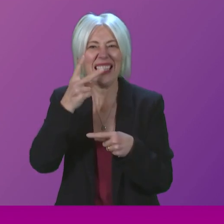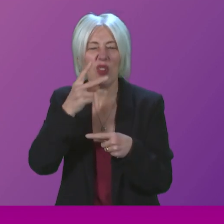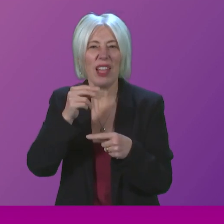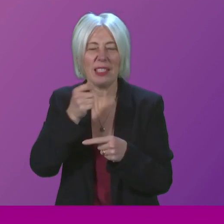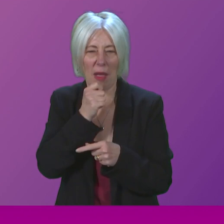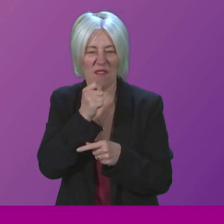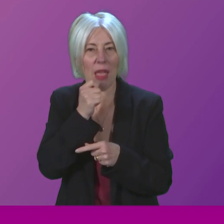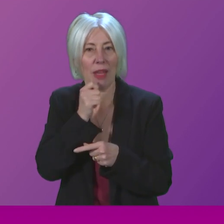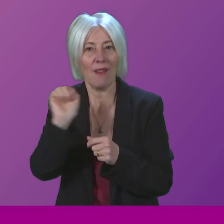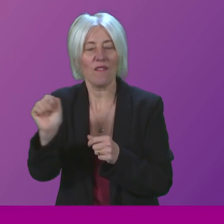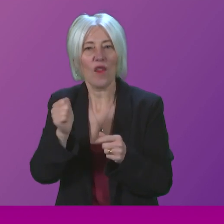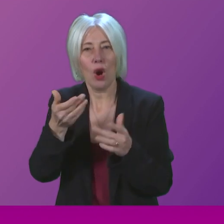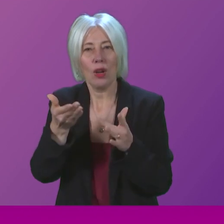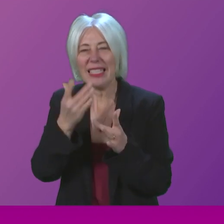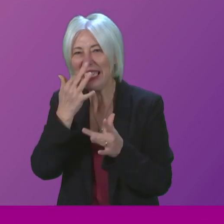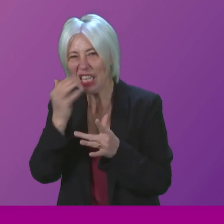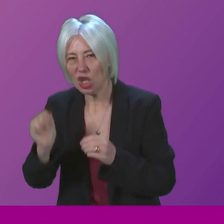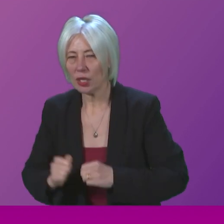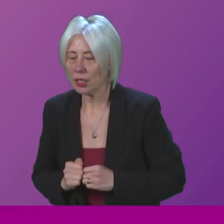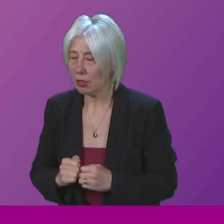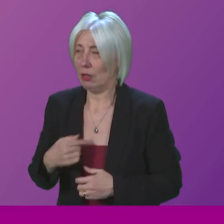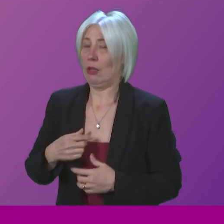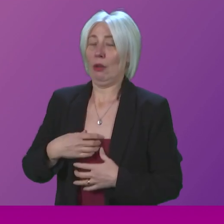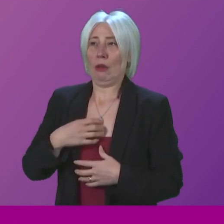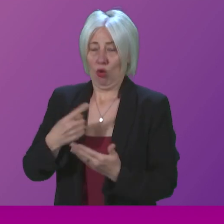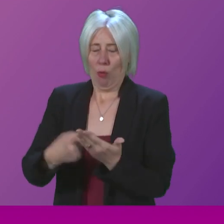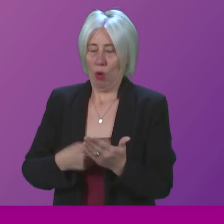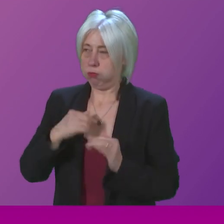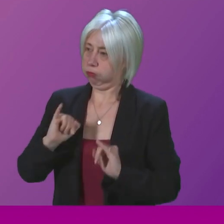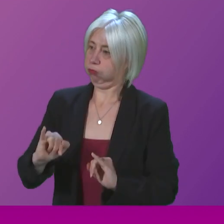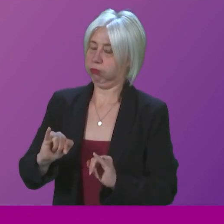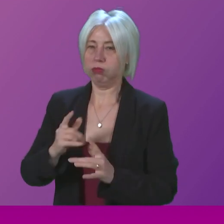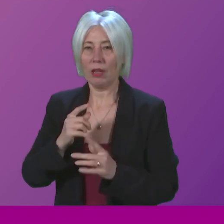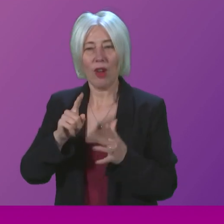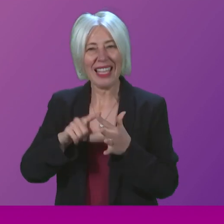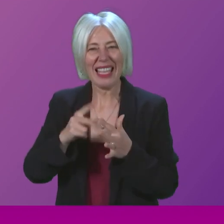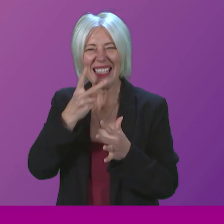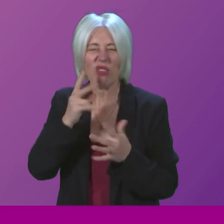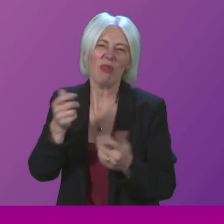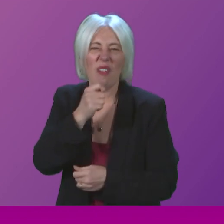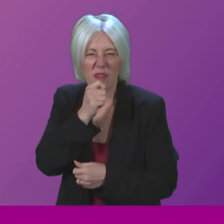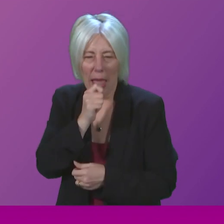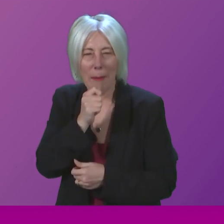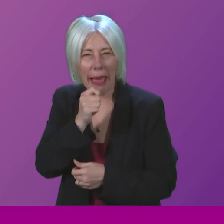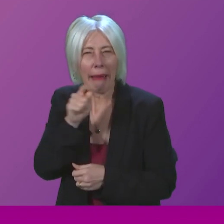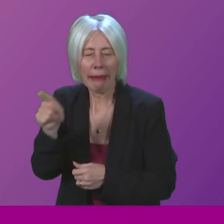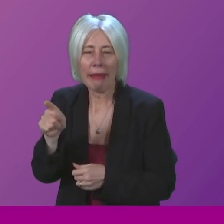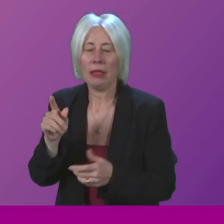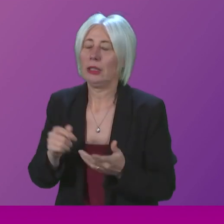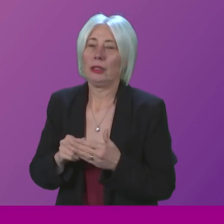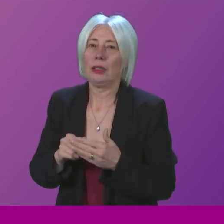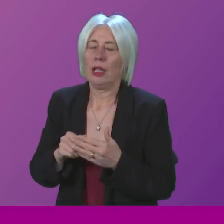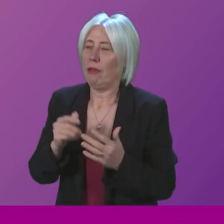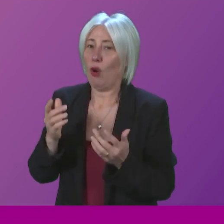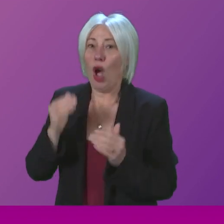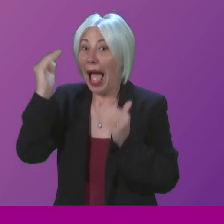Minister. We're greatly concerned by reports of young people obtaining e-cigarettes or vaping products. Simply the only place for vaping